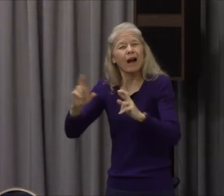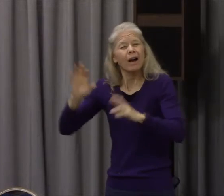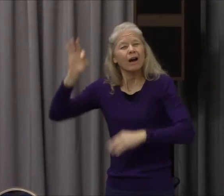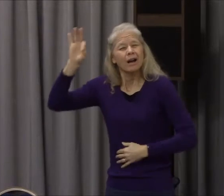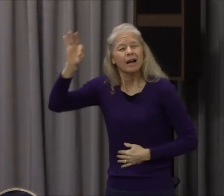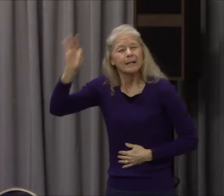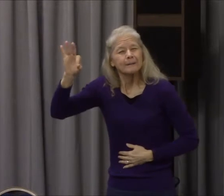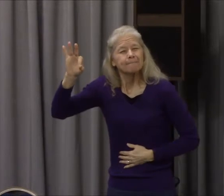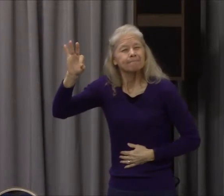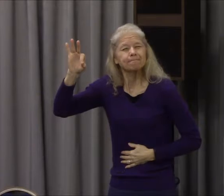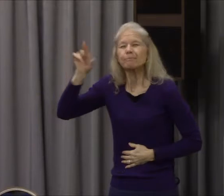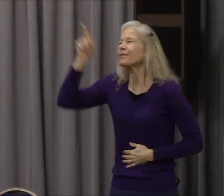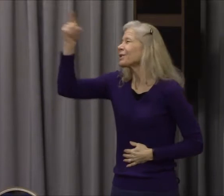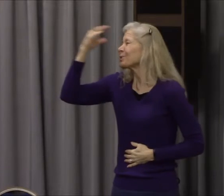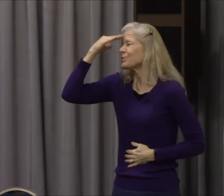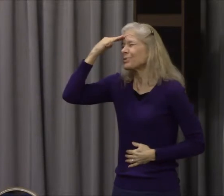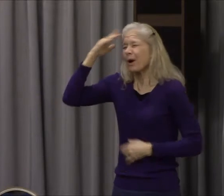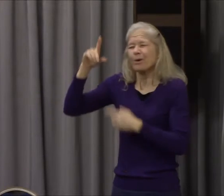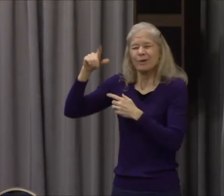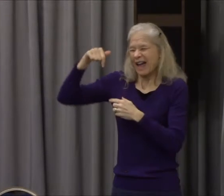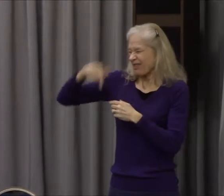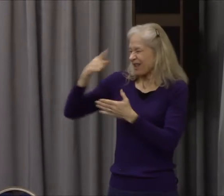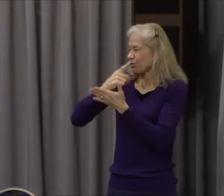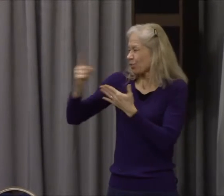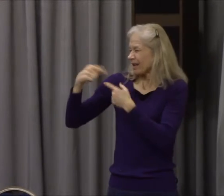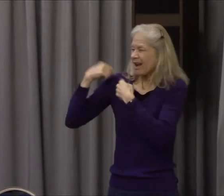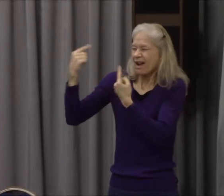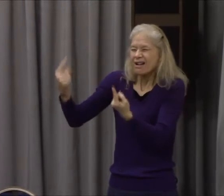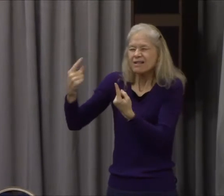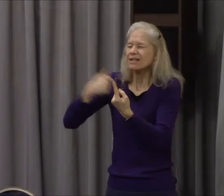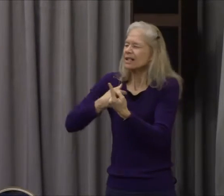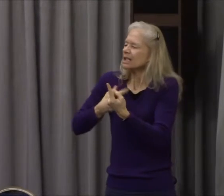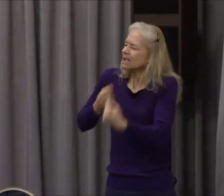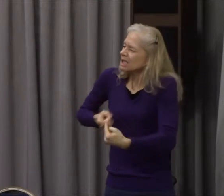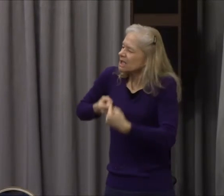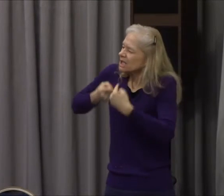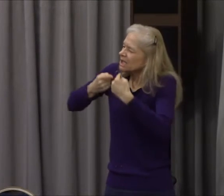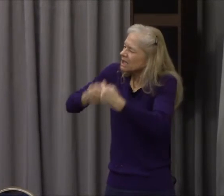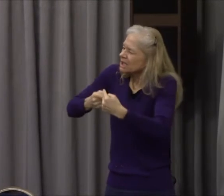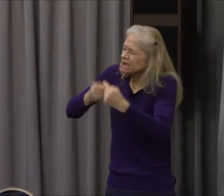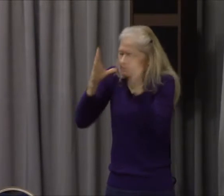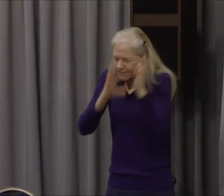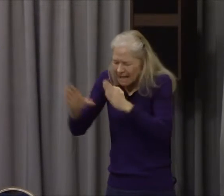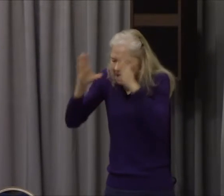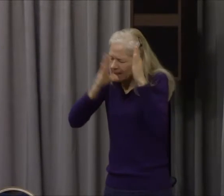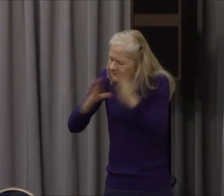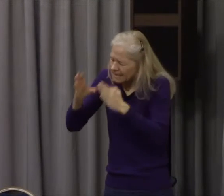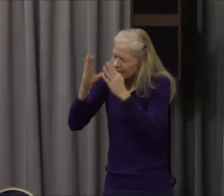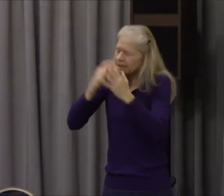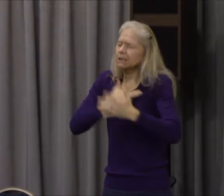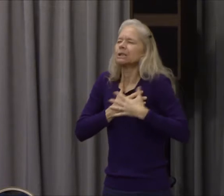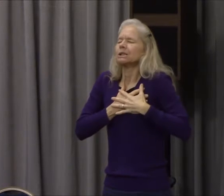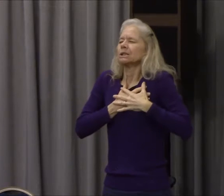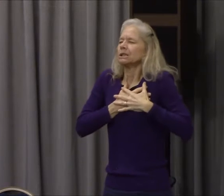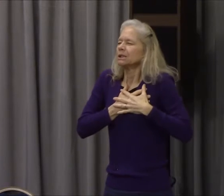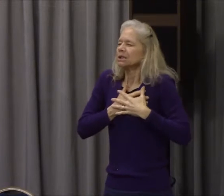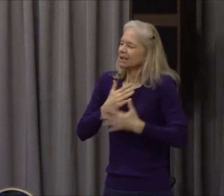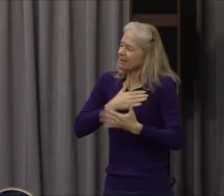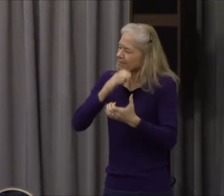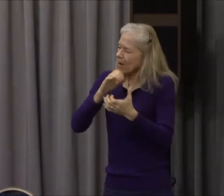and I'm thankful for that time when you remind us of it, your special and powerful way. God, need your Holy Spirit to